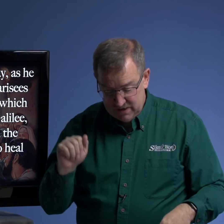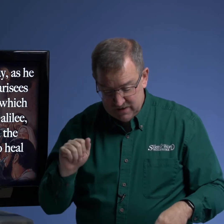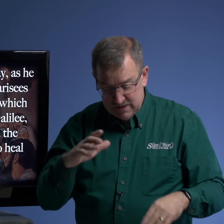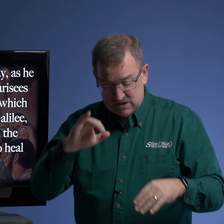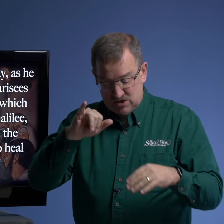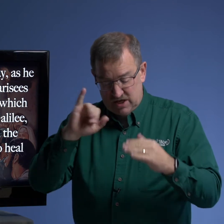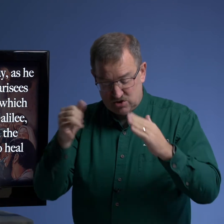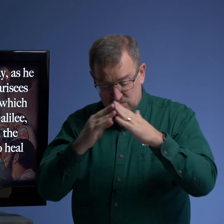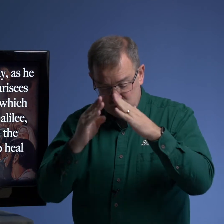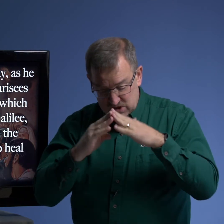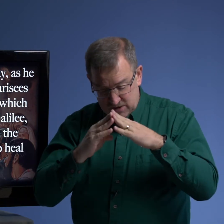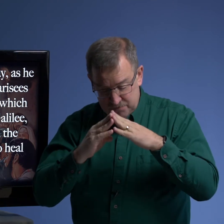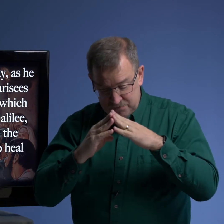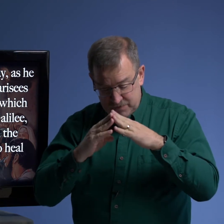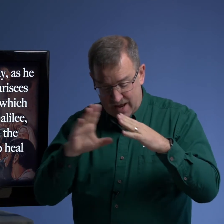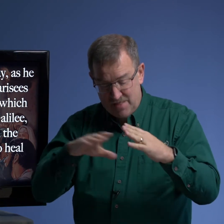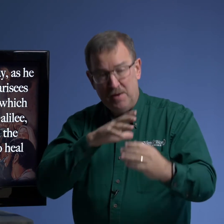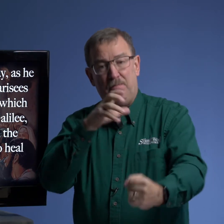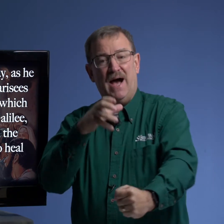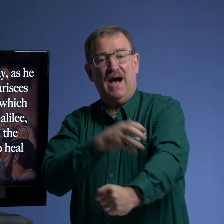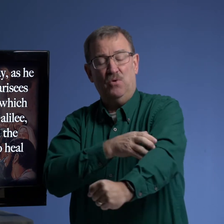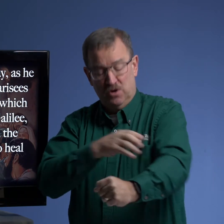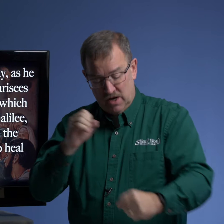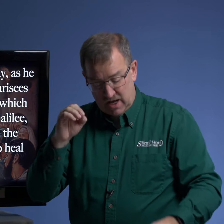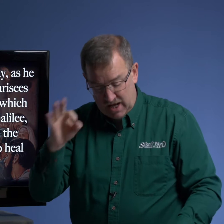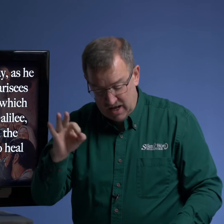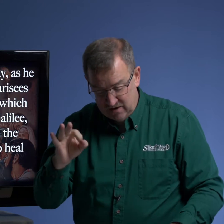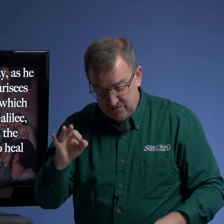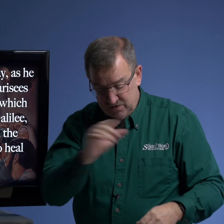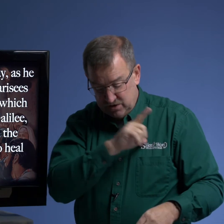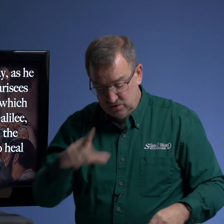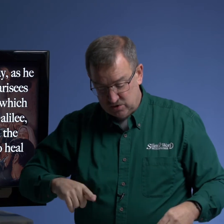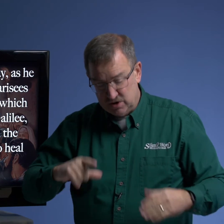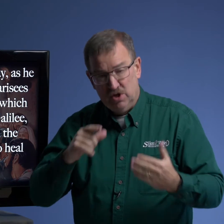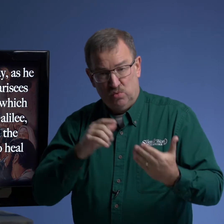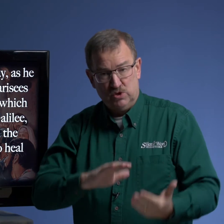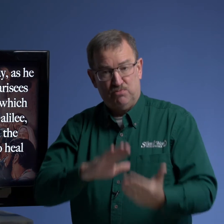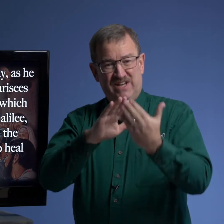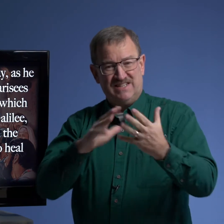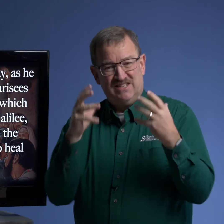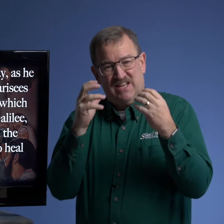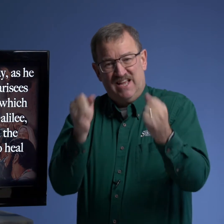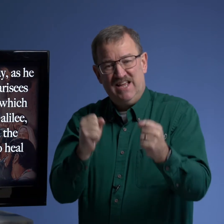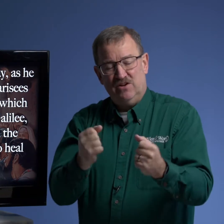jerusalem and the power of the lord was present to heal